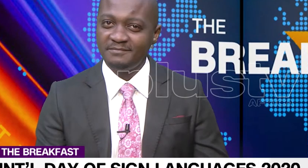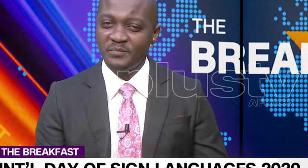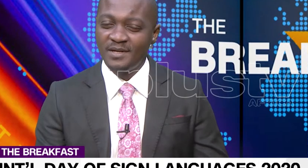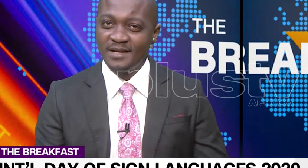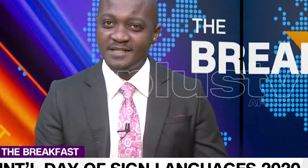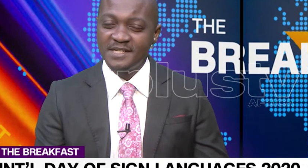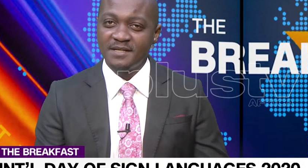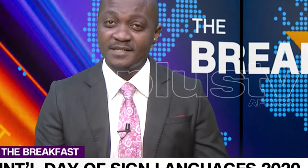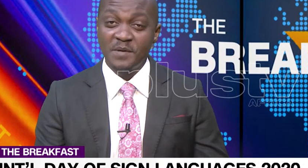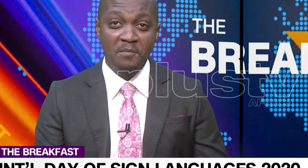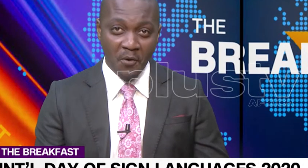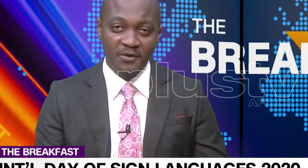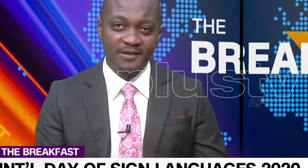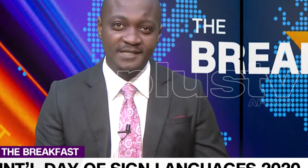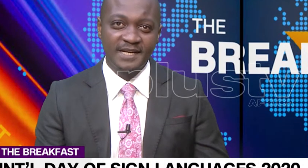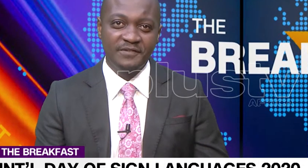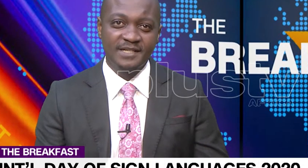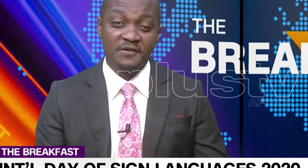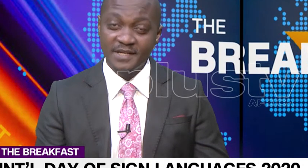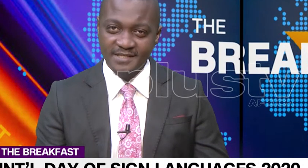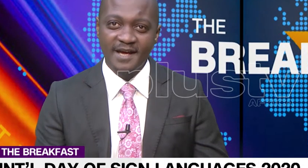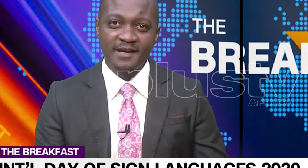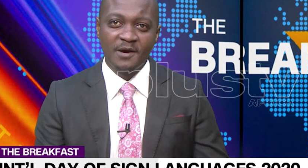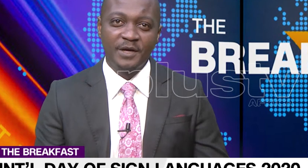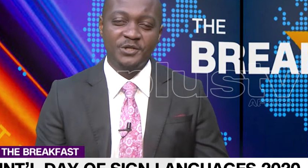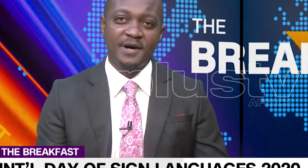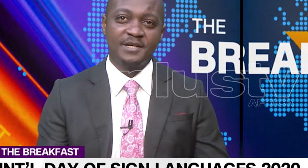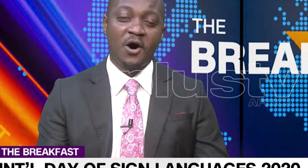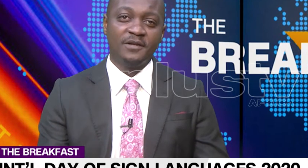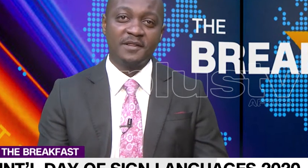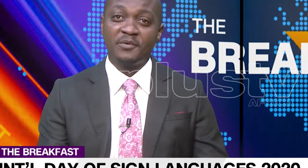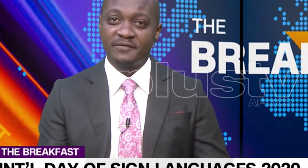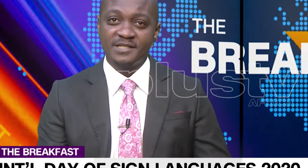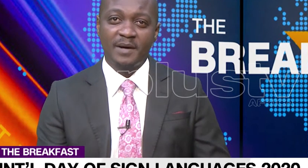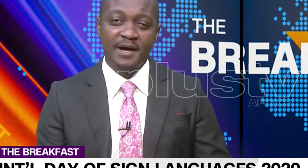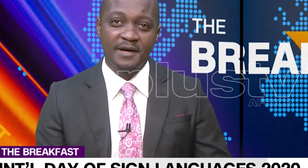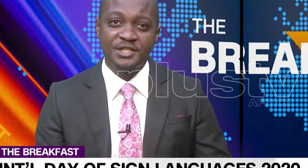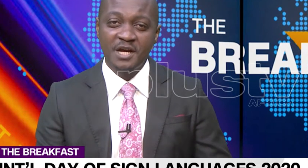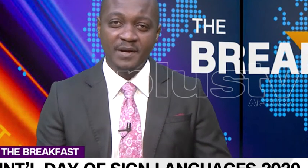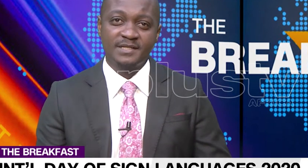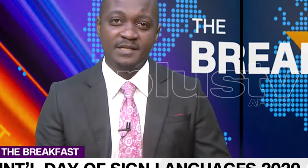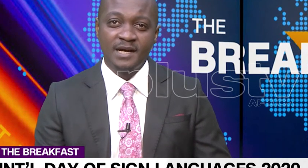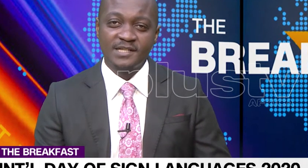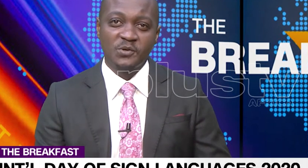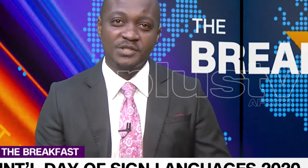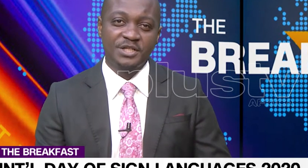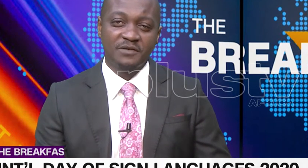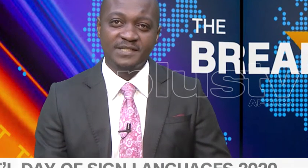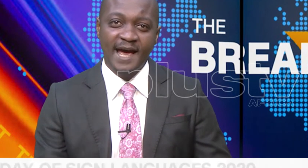To speak more on the significance of this day, are joined on the breakfast by a chairperson, Association of Sign